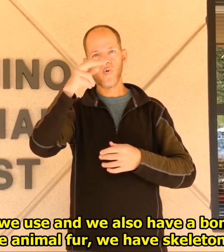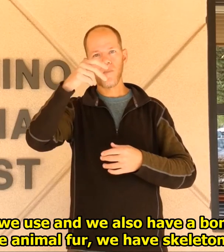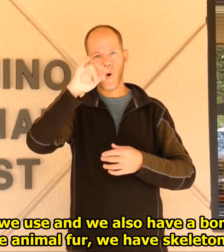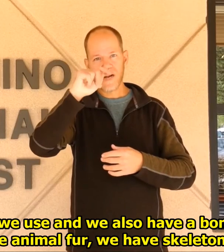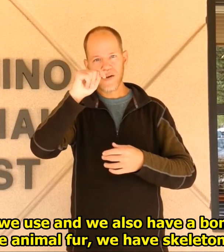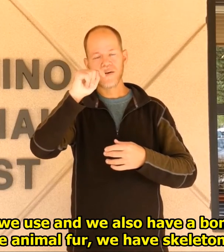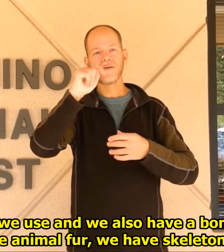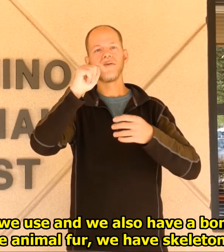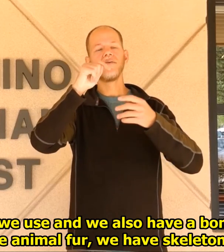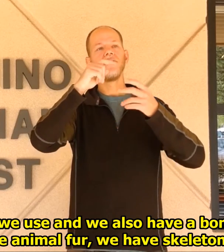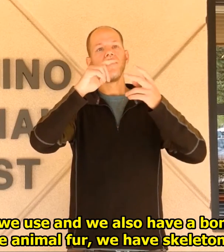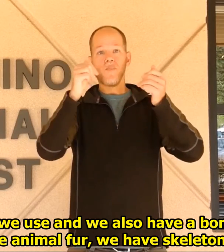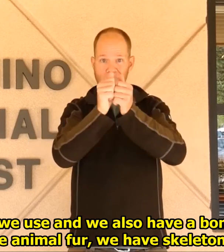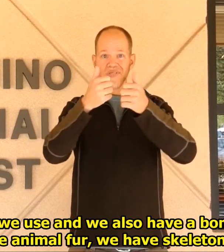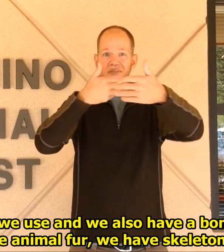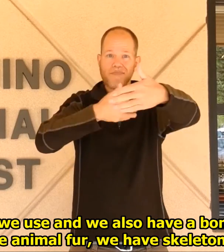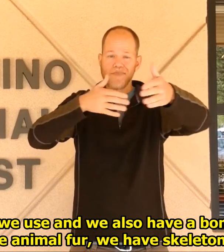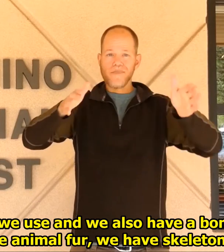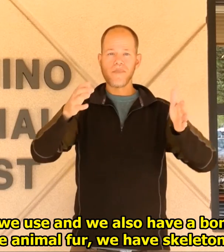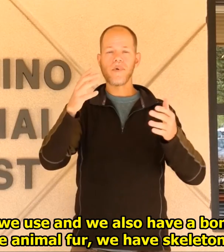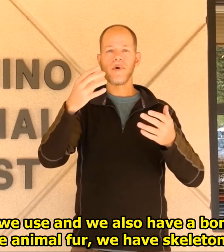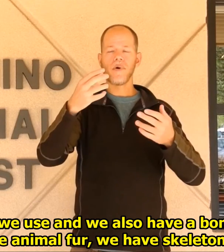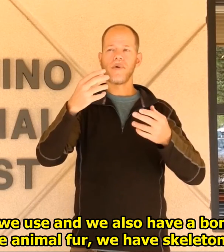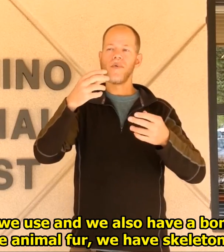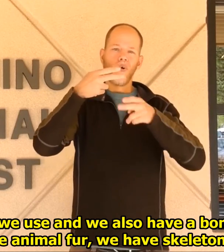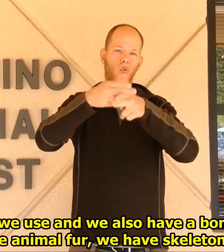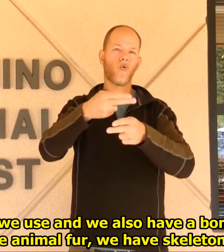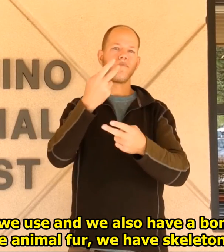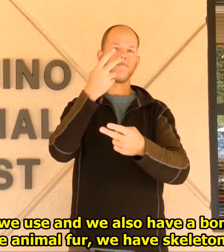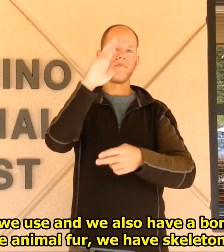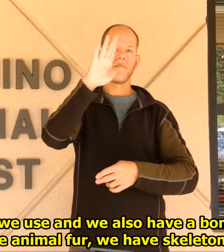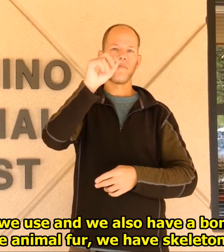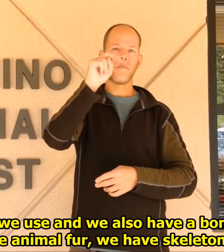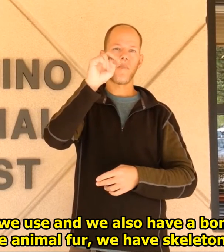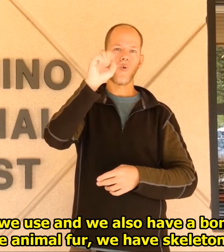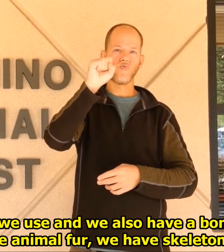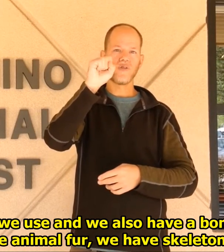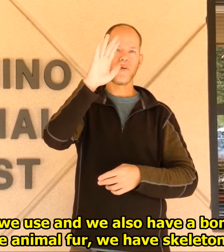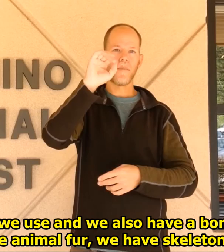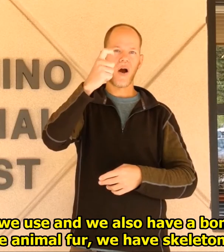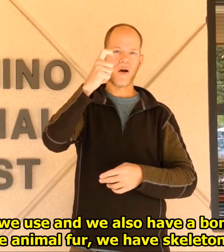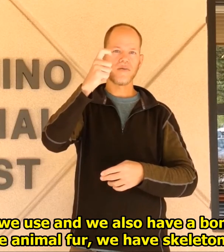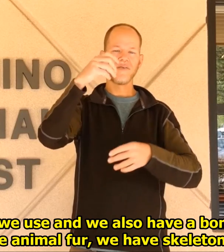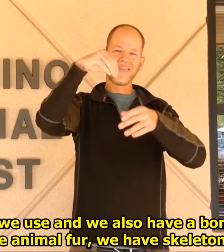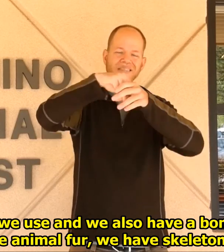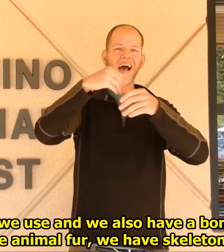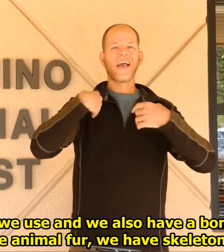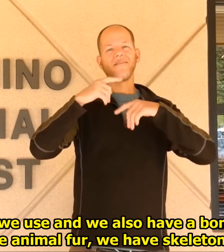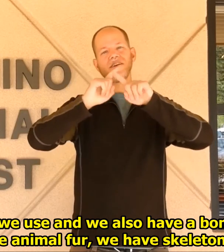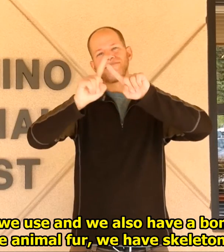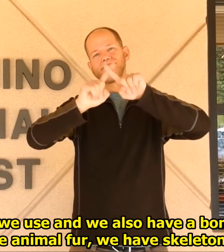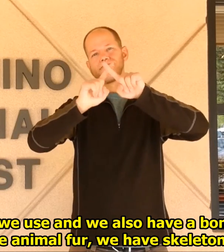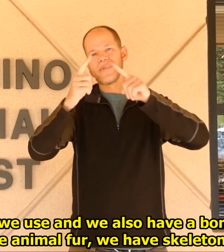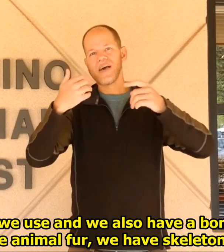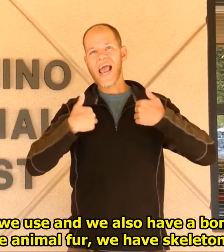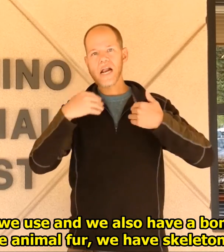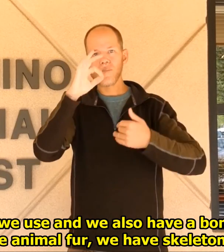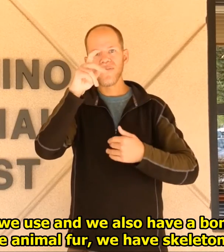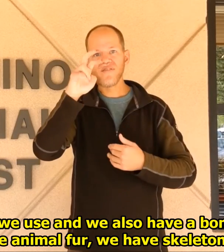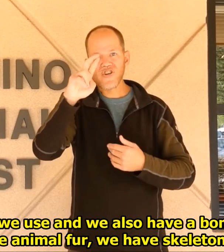We have a PowerPoint that we use and we also have a bones box and in